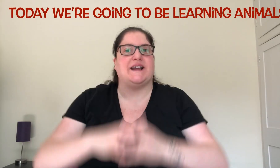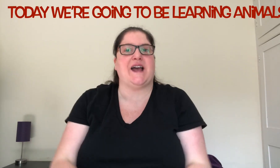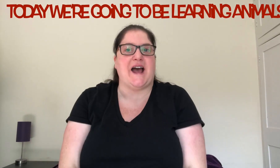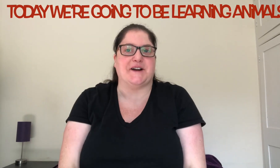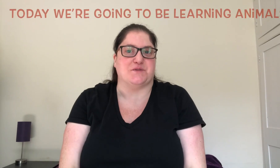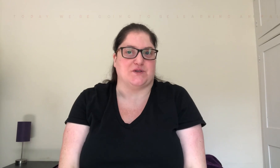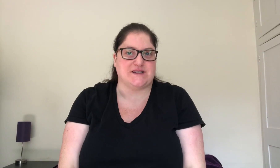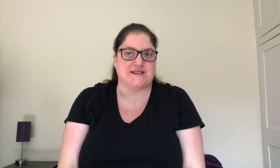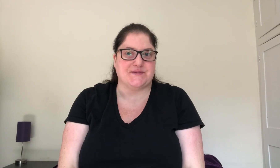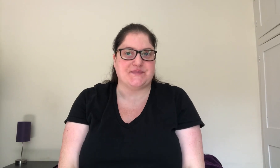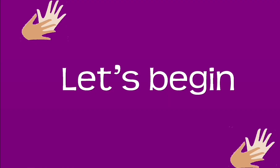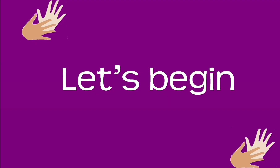animals.